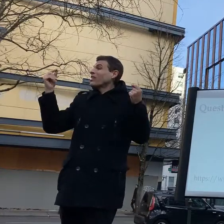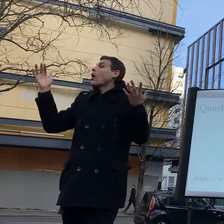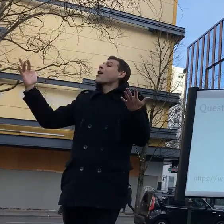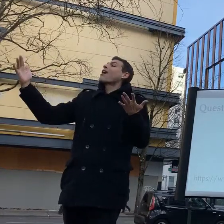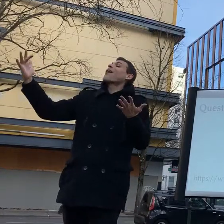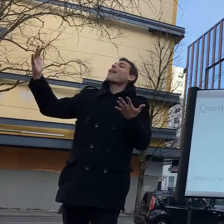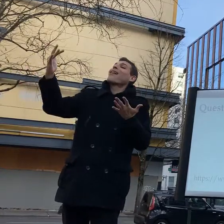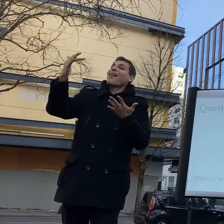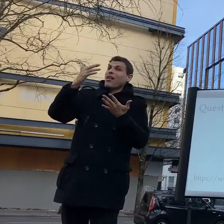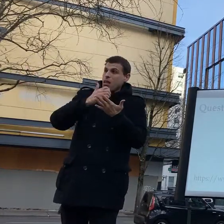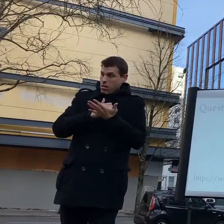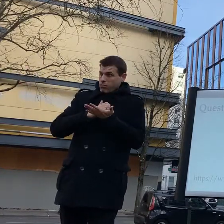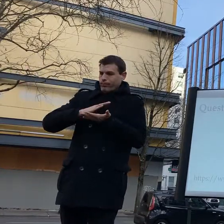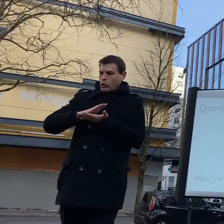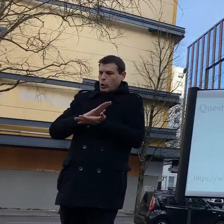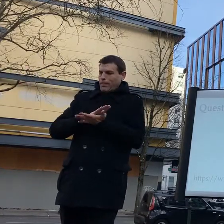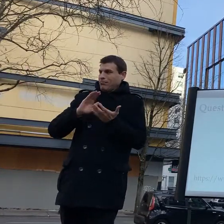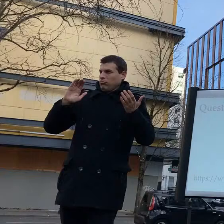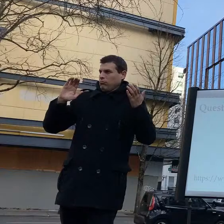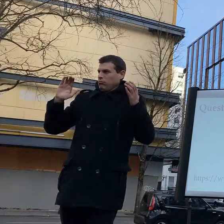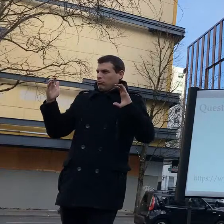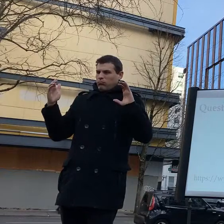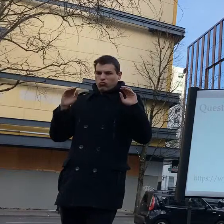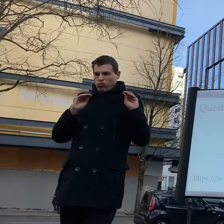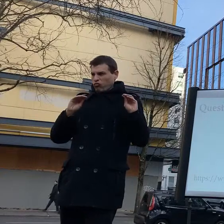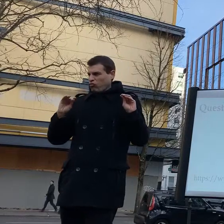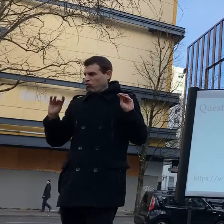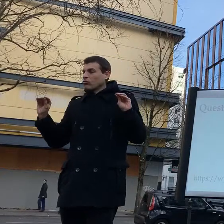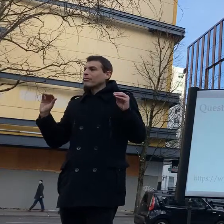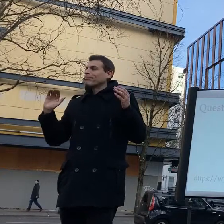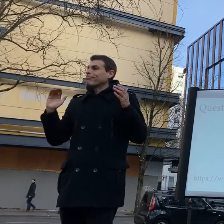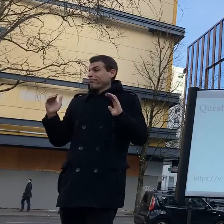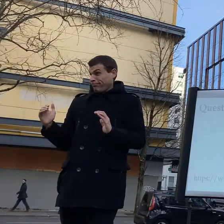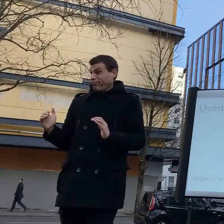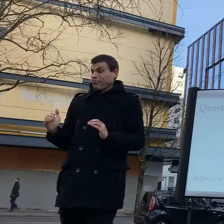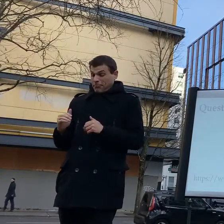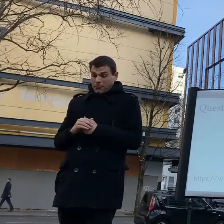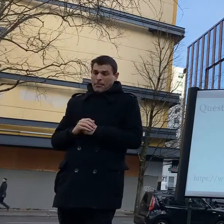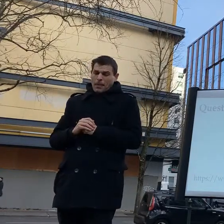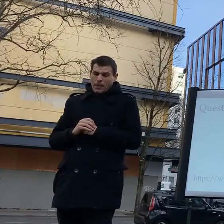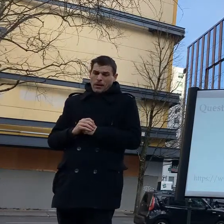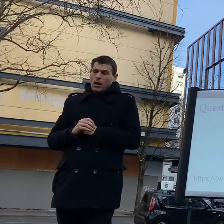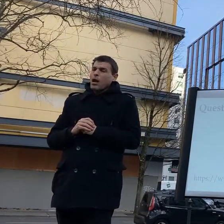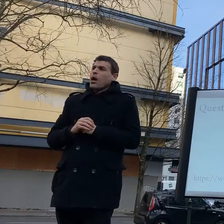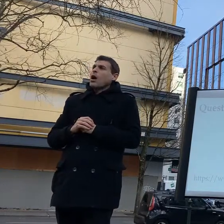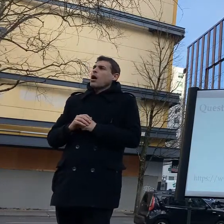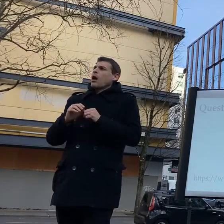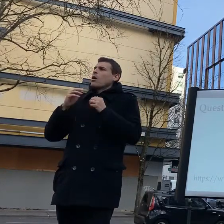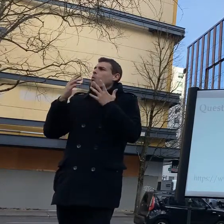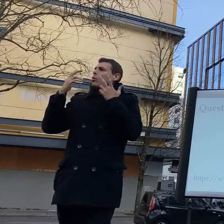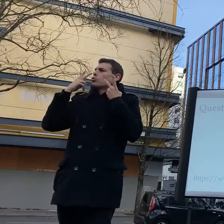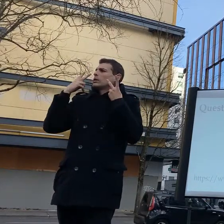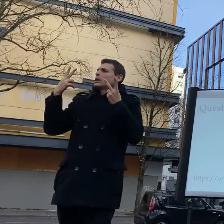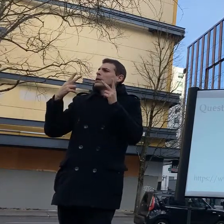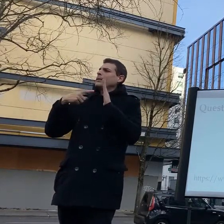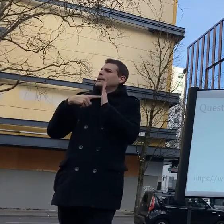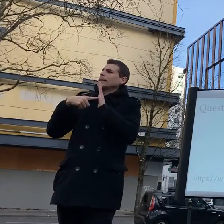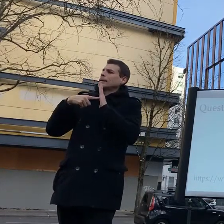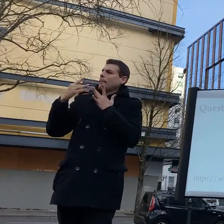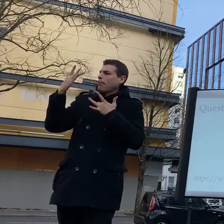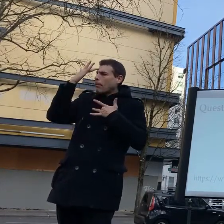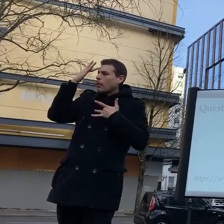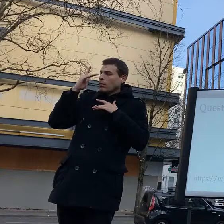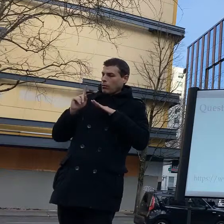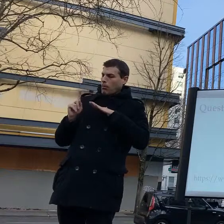ends up being the spot where the heavy metals get deposited and the same on the way out in your kidneys and so the um what i